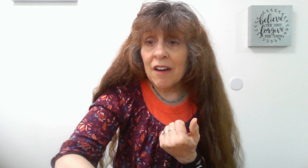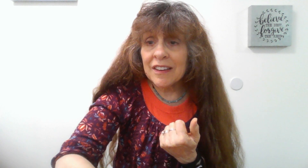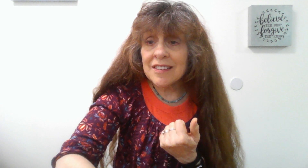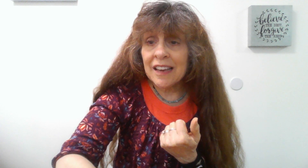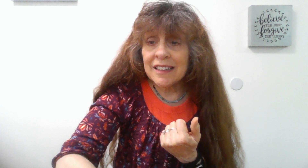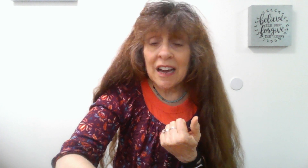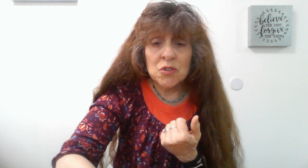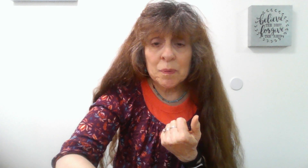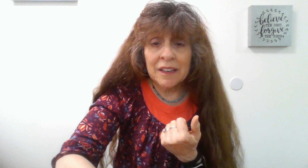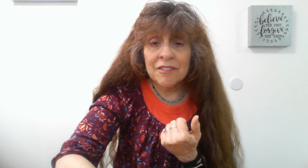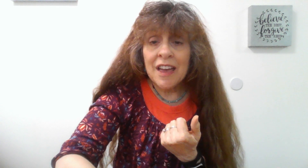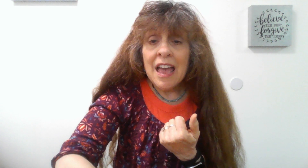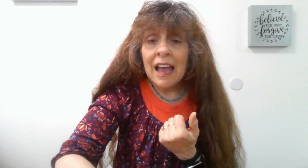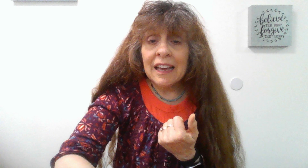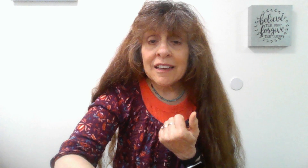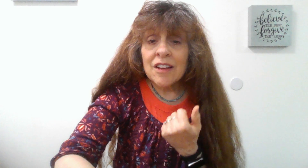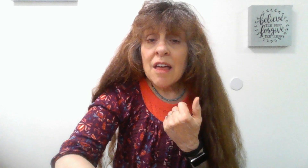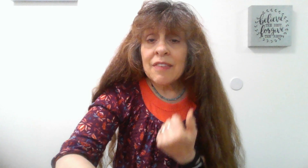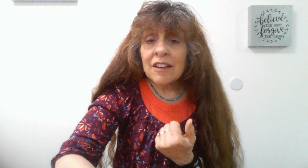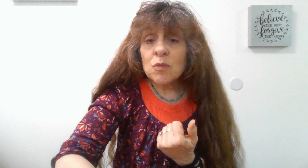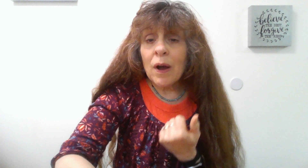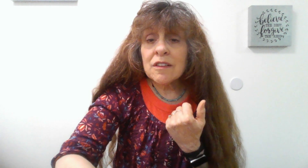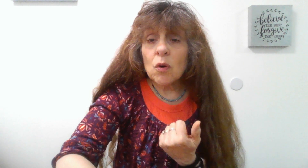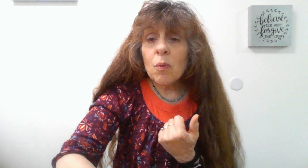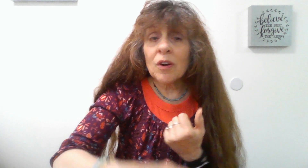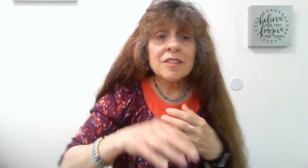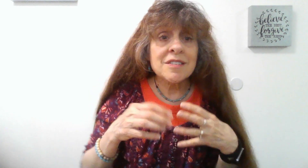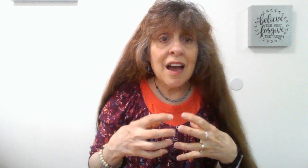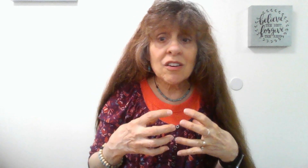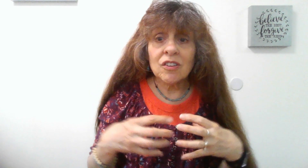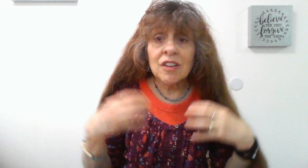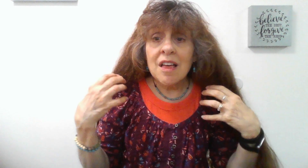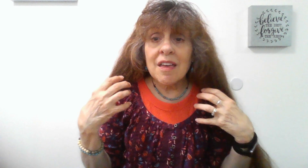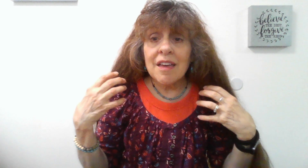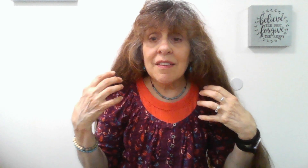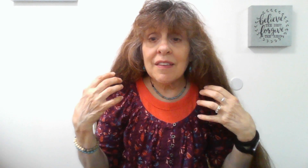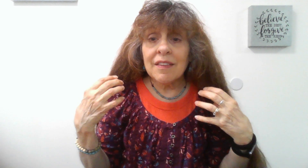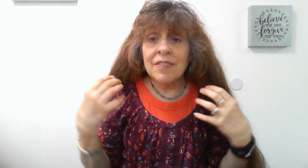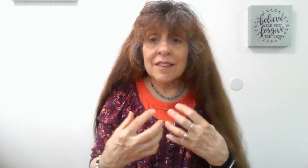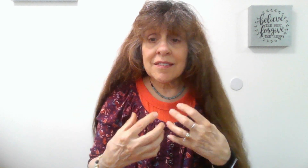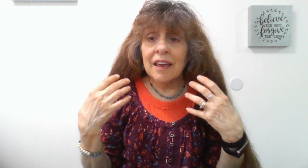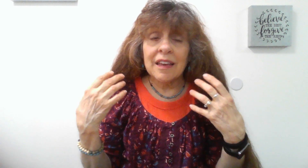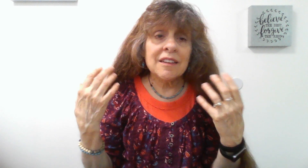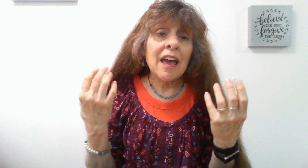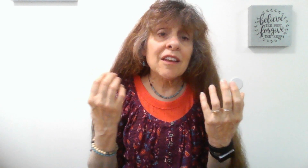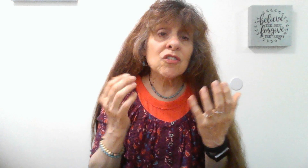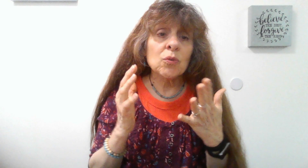anxiety, I do believe. And that is why it's so important to tackle this and to